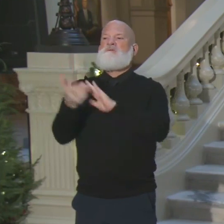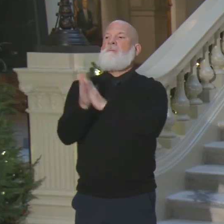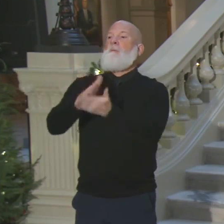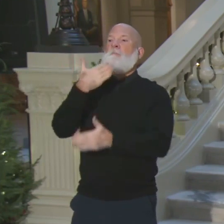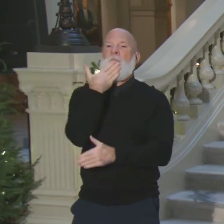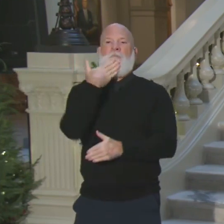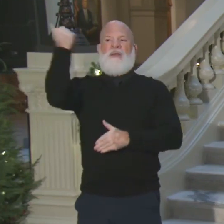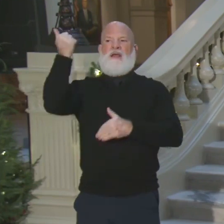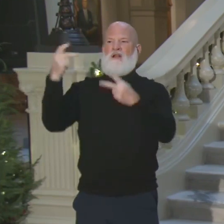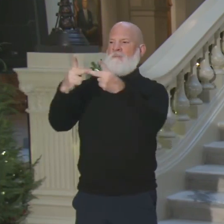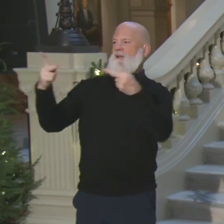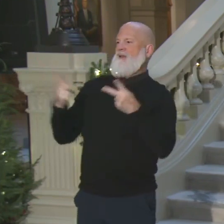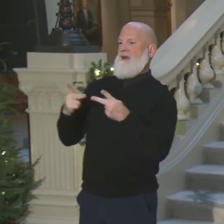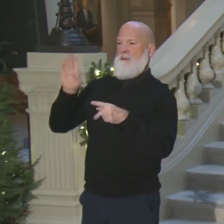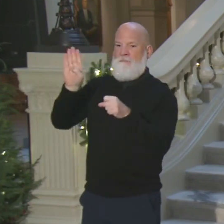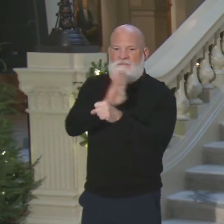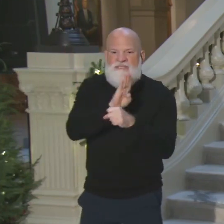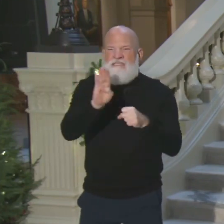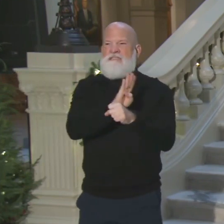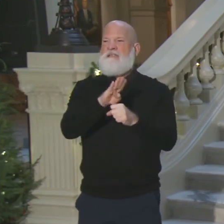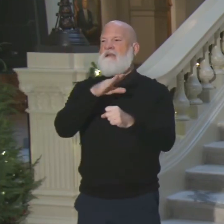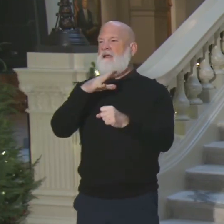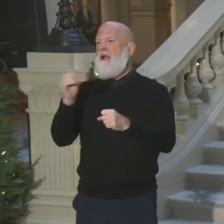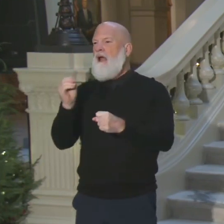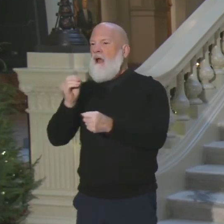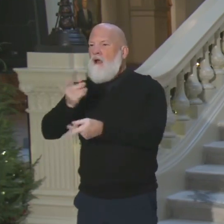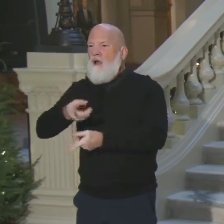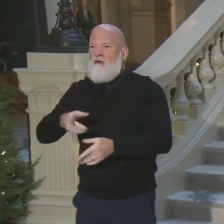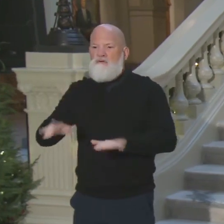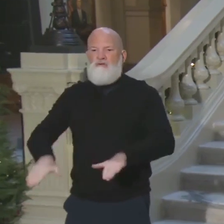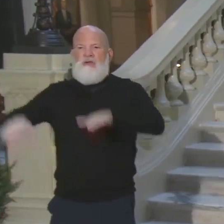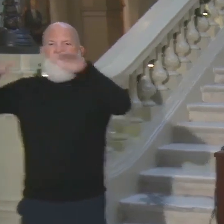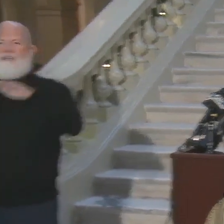families, and enjoy prosperity here in Georgia. Thank you.